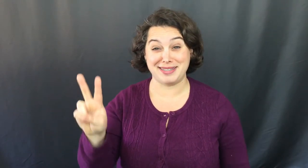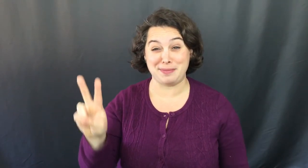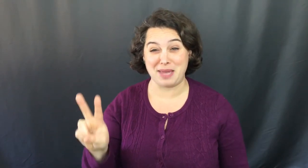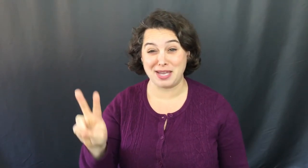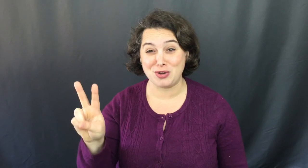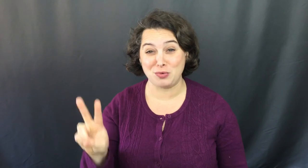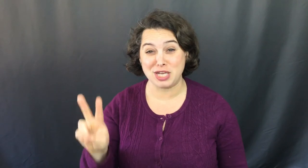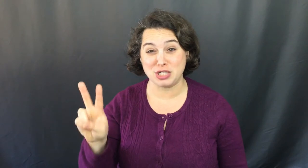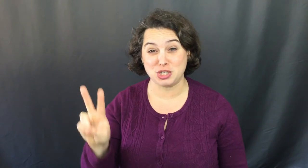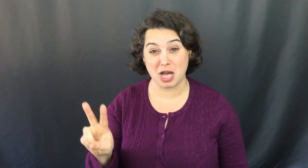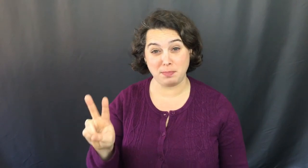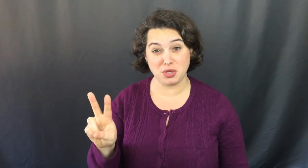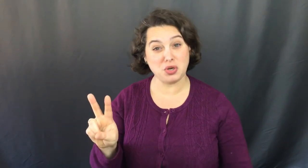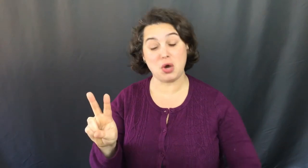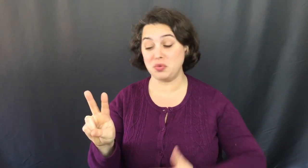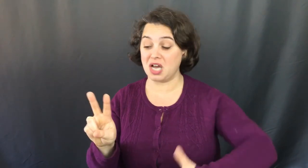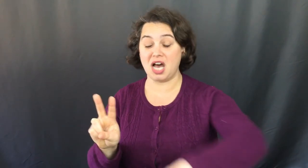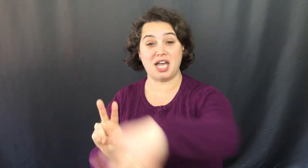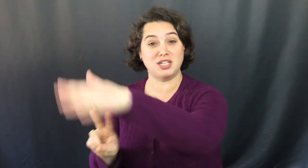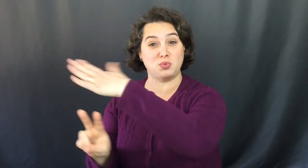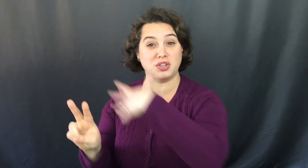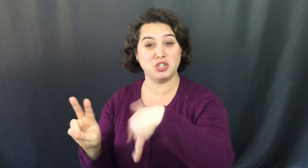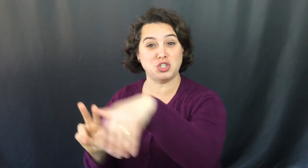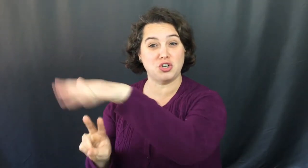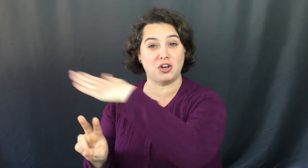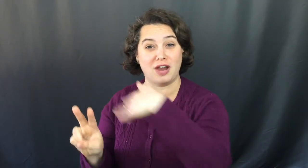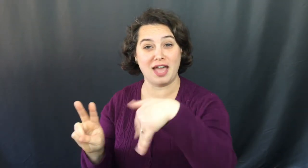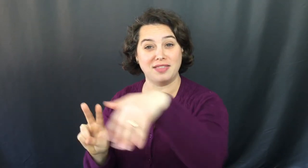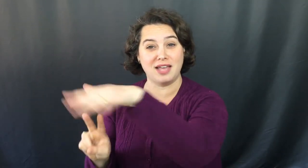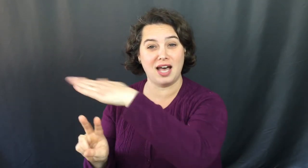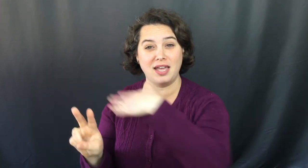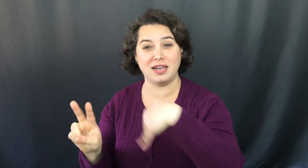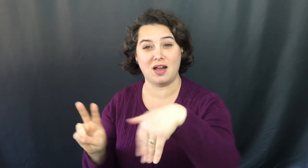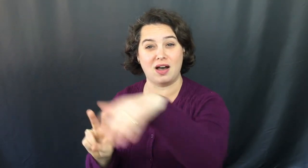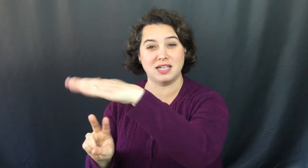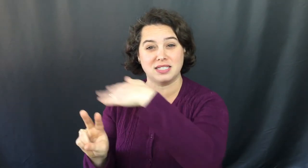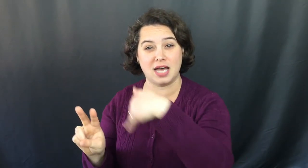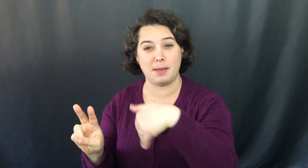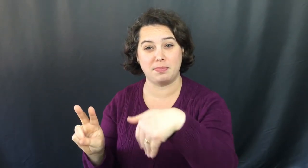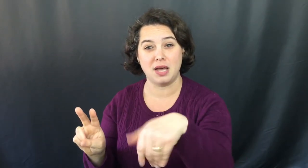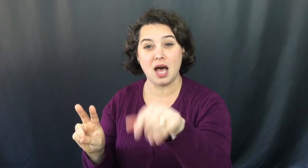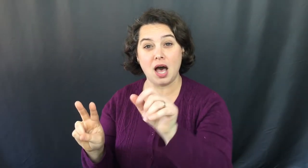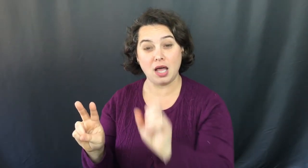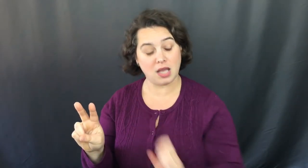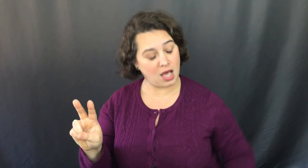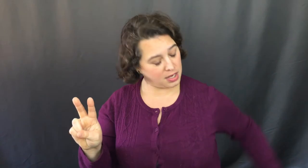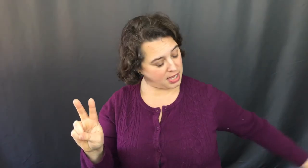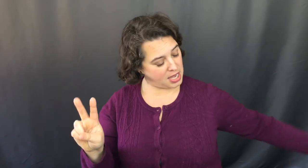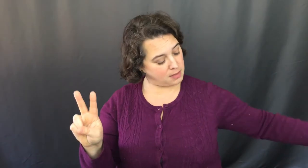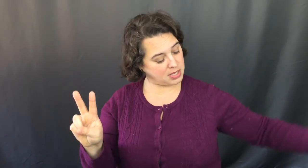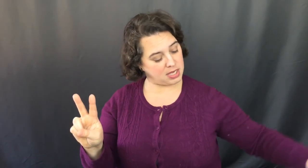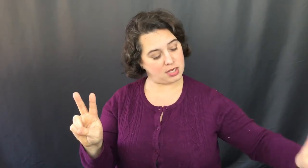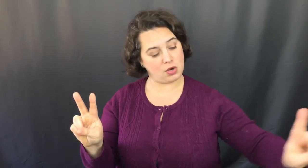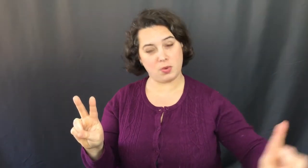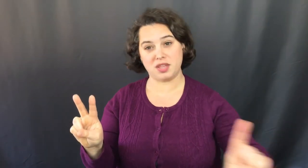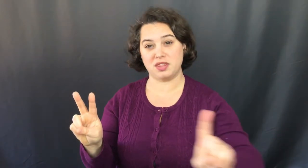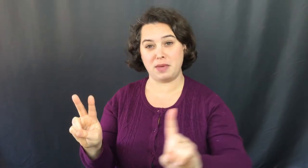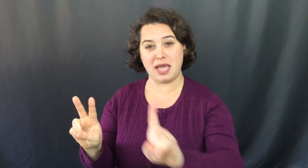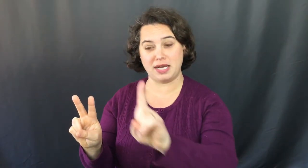the bakery shop. You know the kind with the sugar and the honey on top. Along came a kiddo with the penny